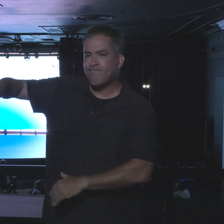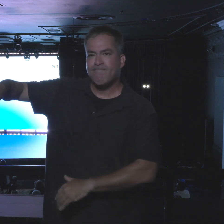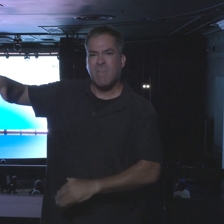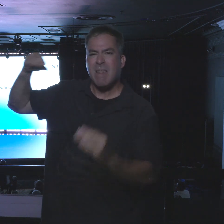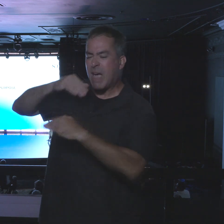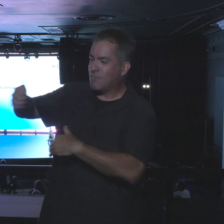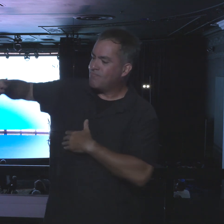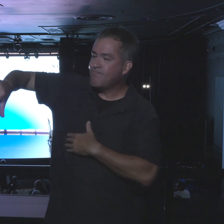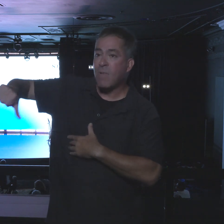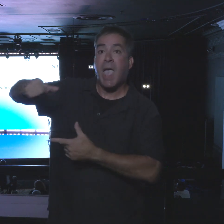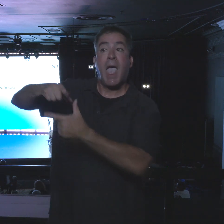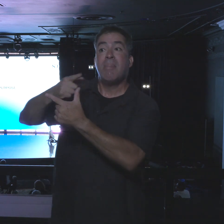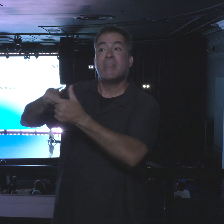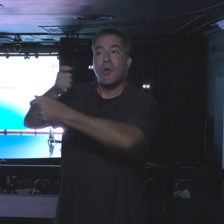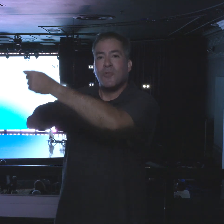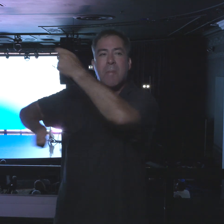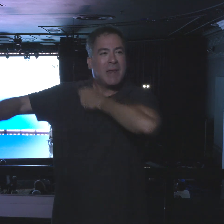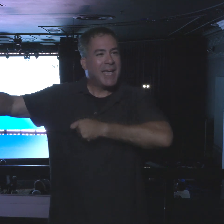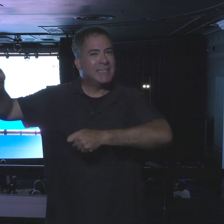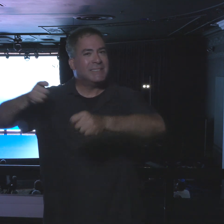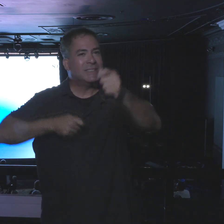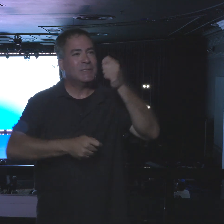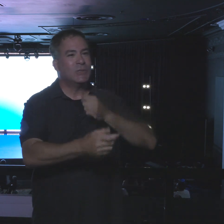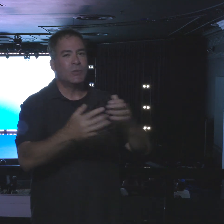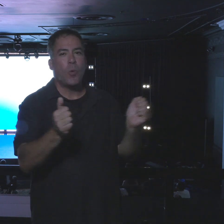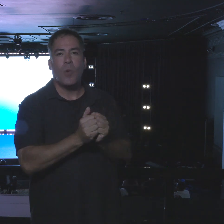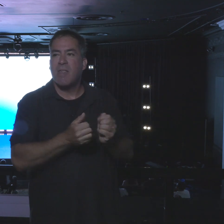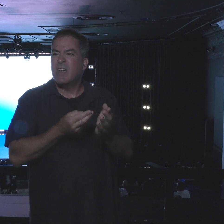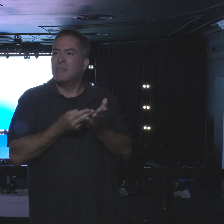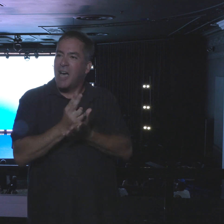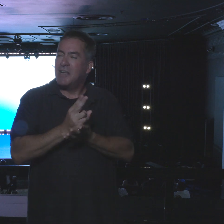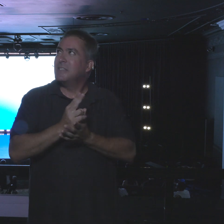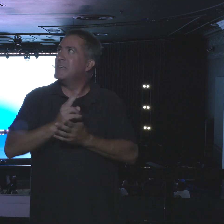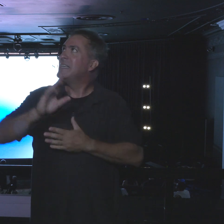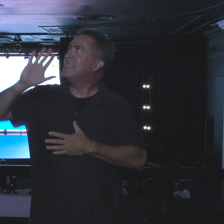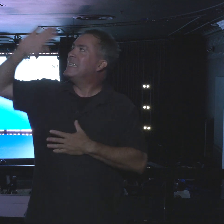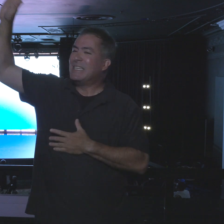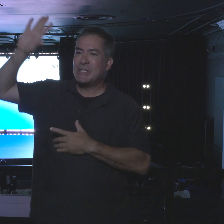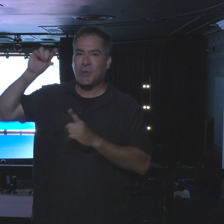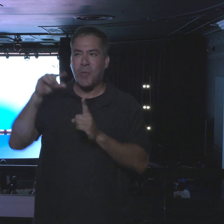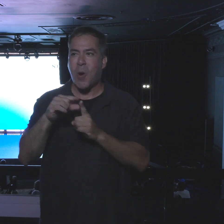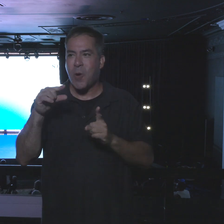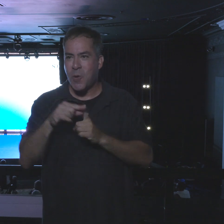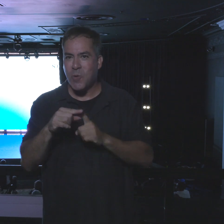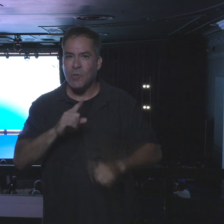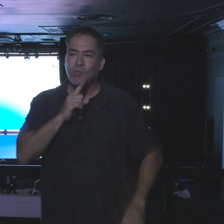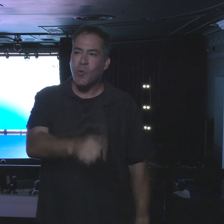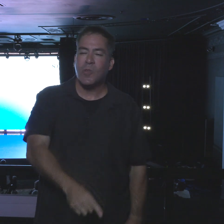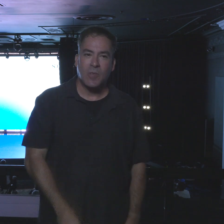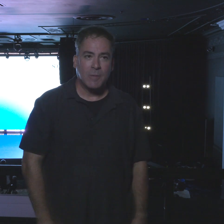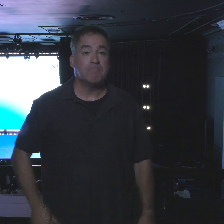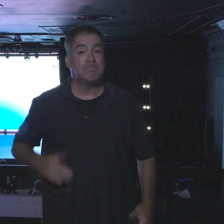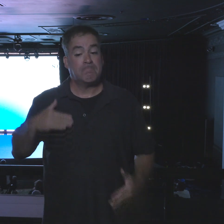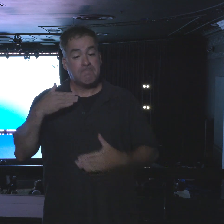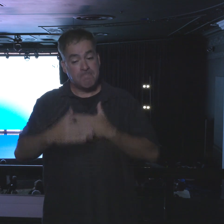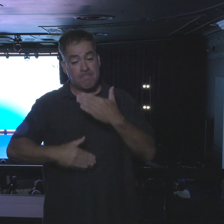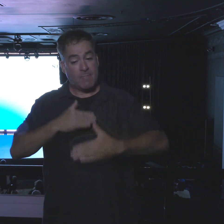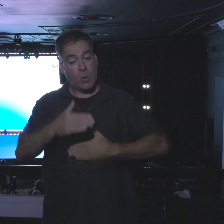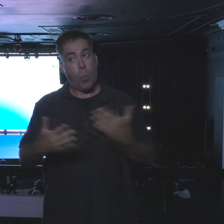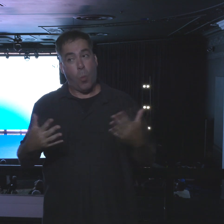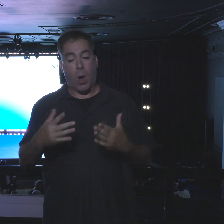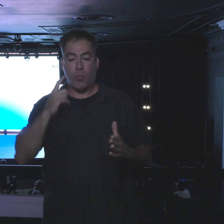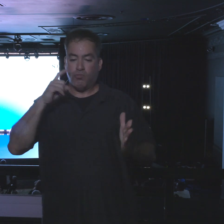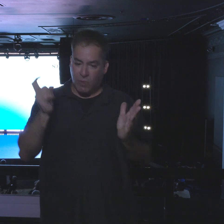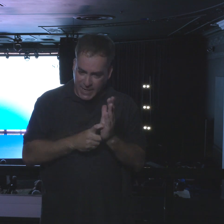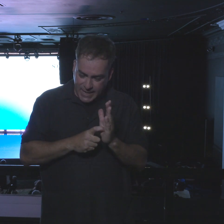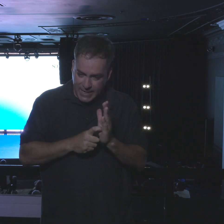the lie. And replacing them with the truth of God's word. So the process is recognize,